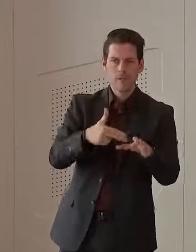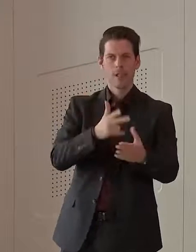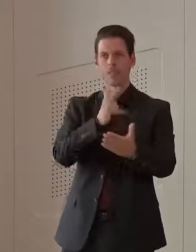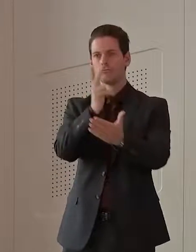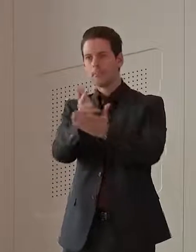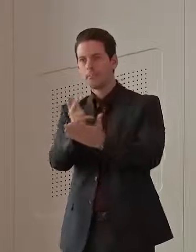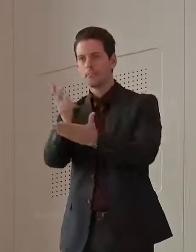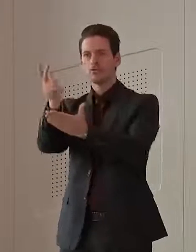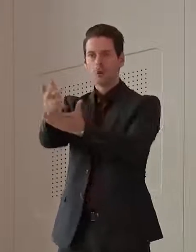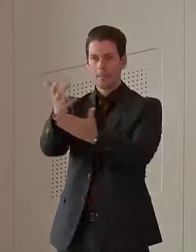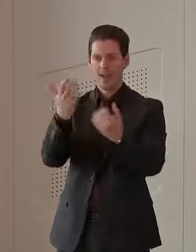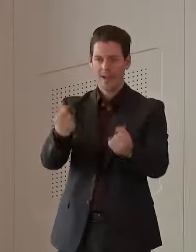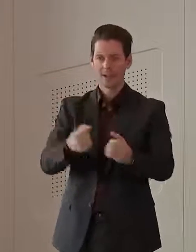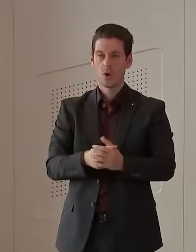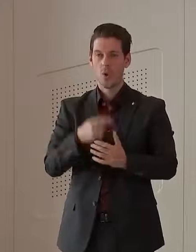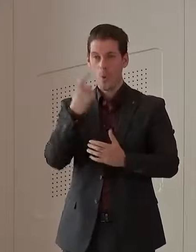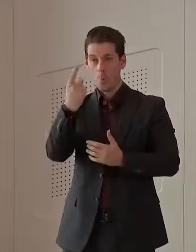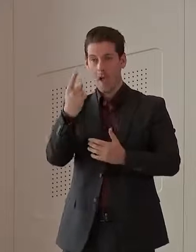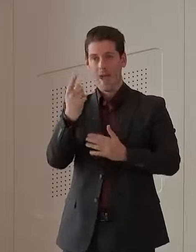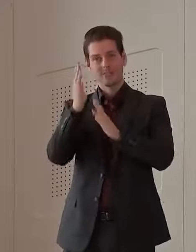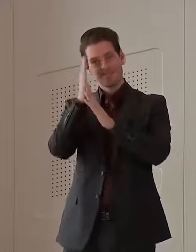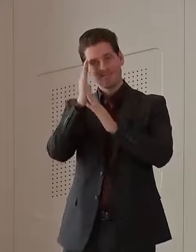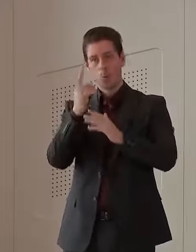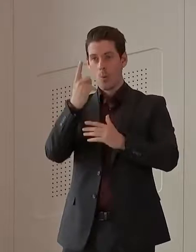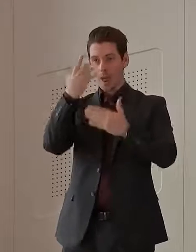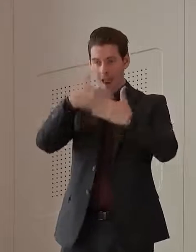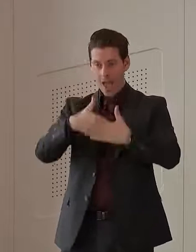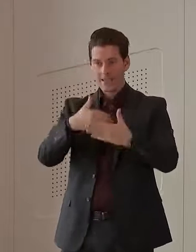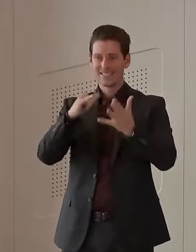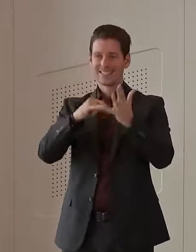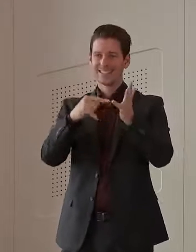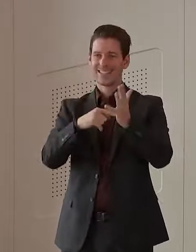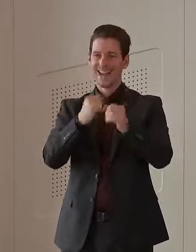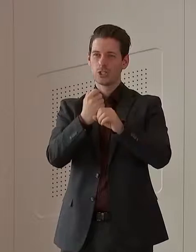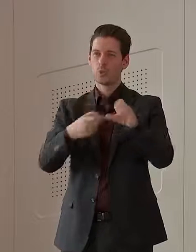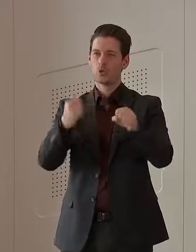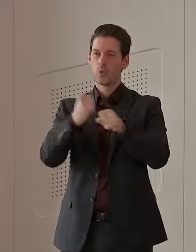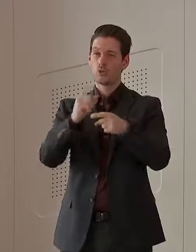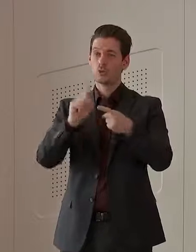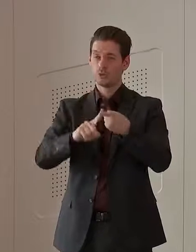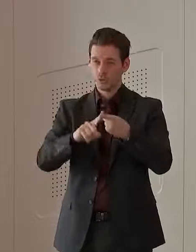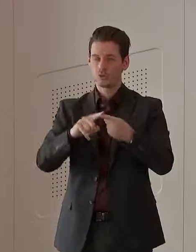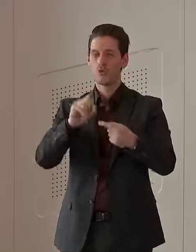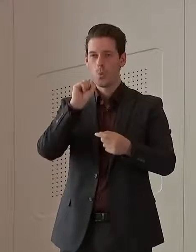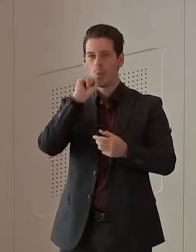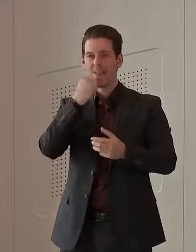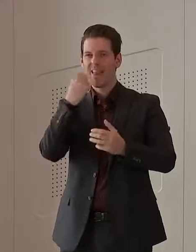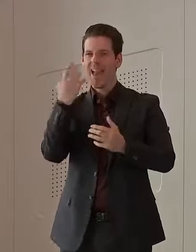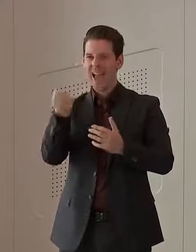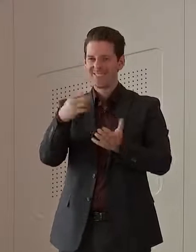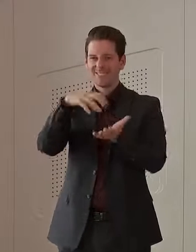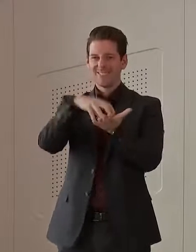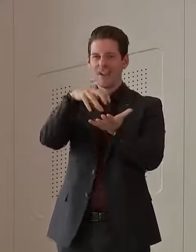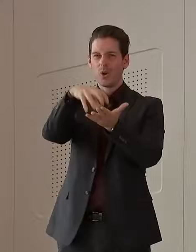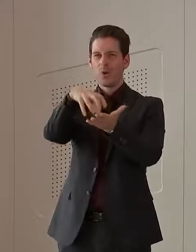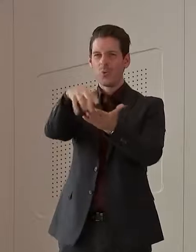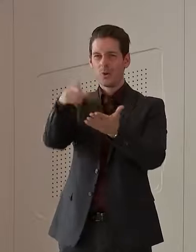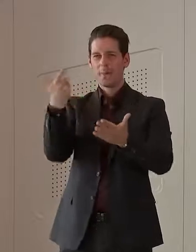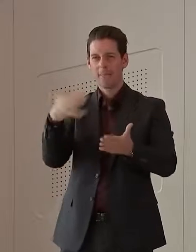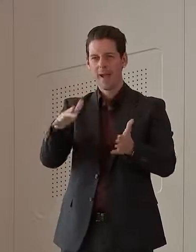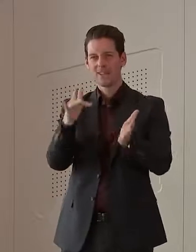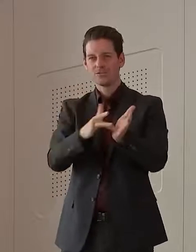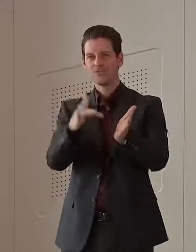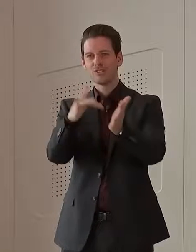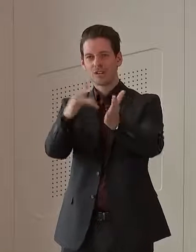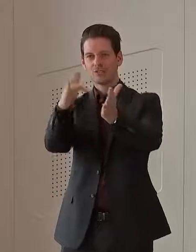so forth. And one stayed overnight in St George. So we will be putting up a number of exposure sites. So we'll be asking